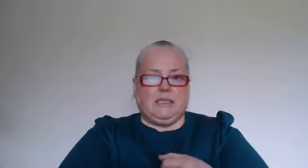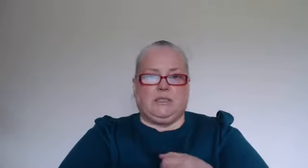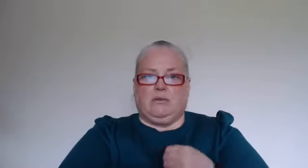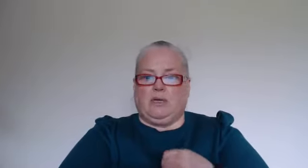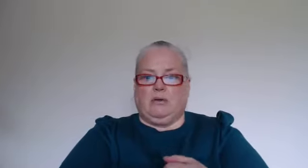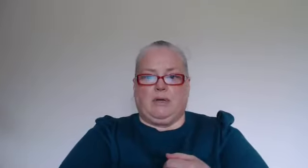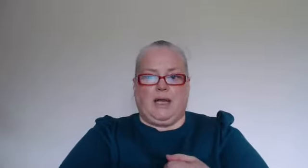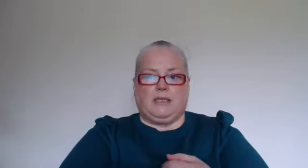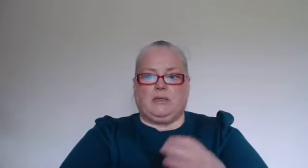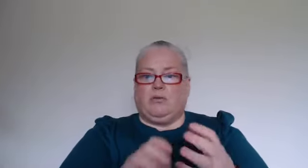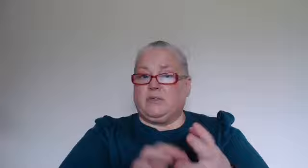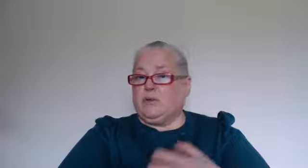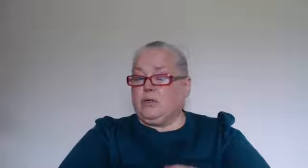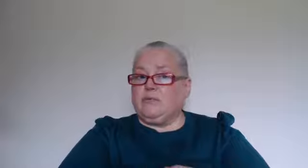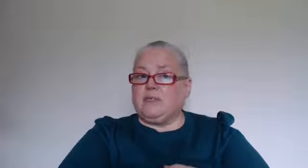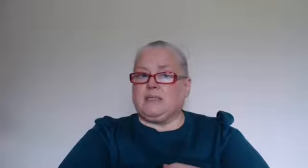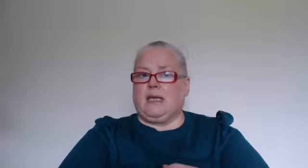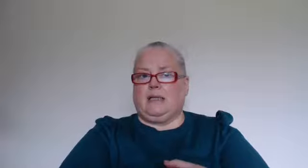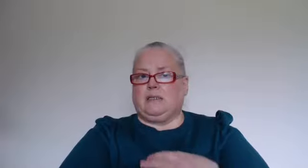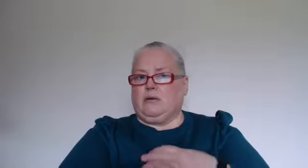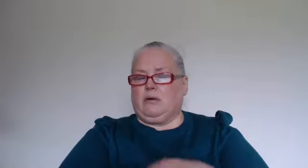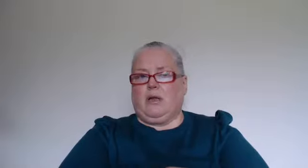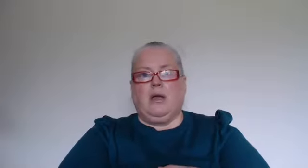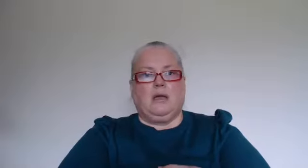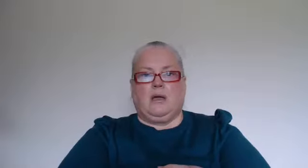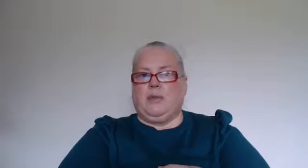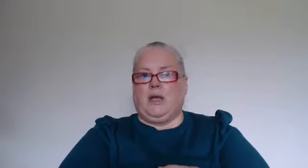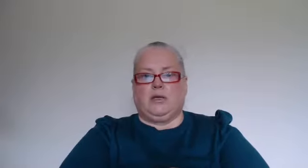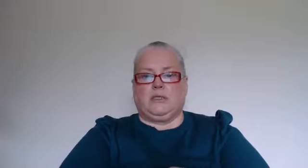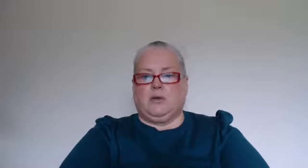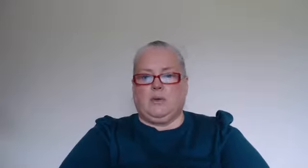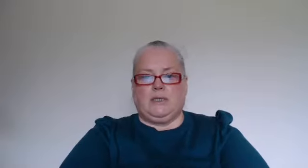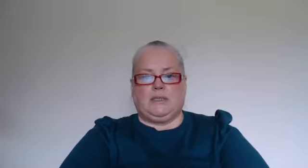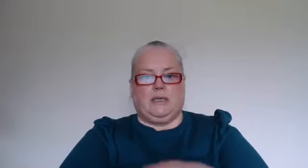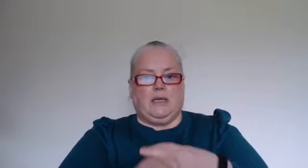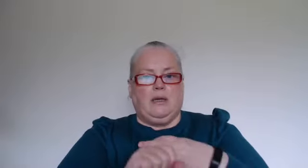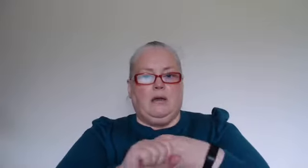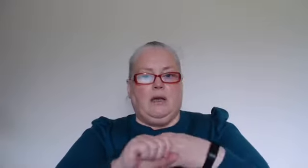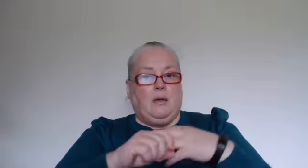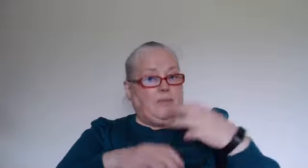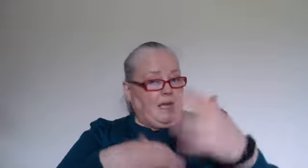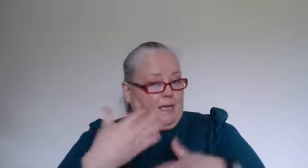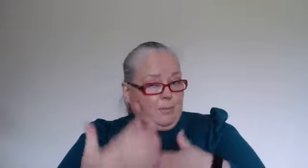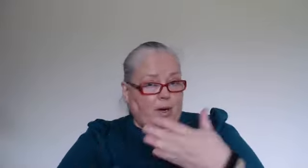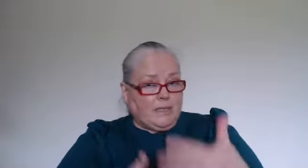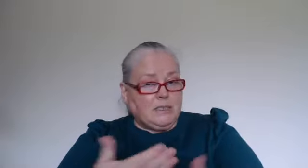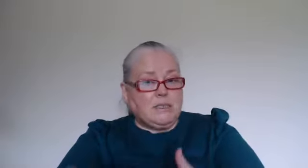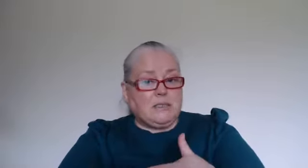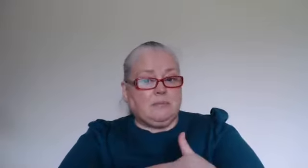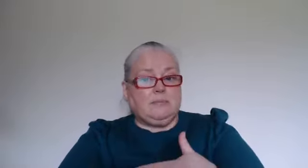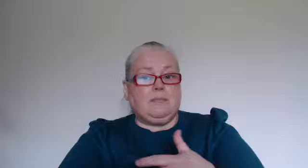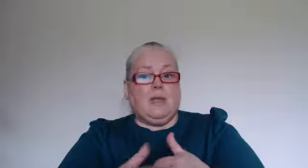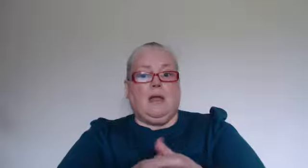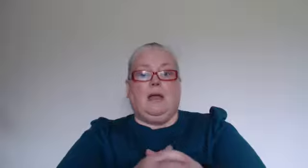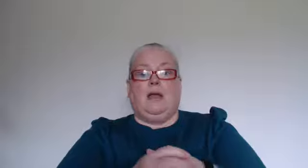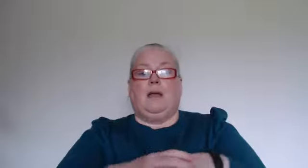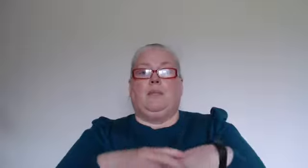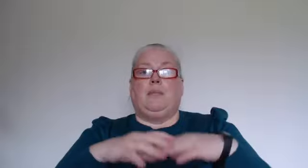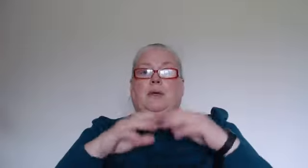it you can go get it or assertiveness skills can be learned so easily they need practice um